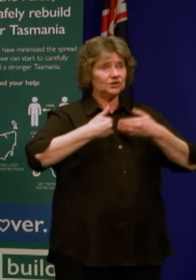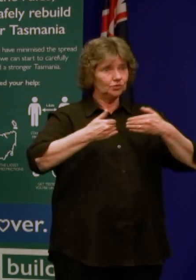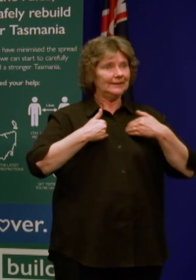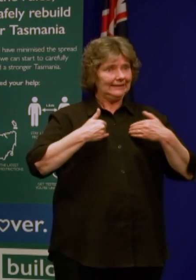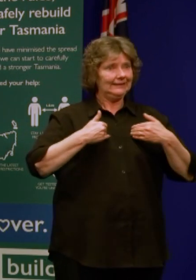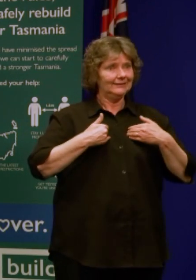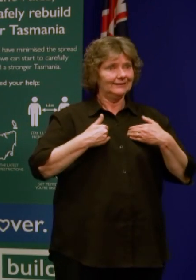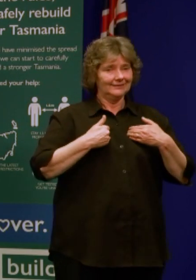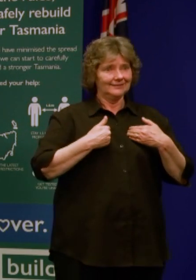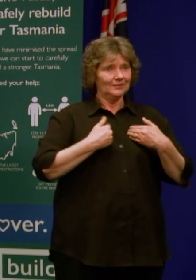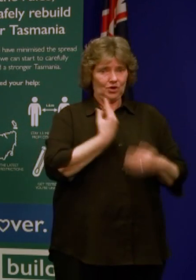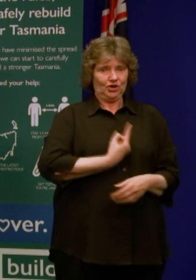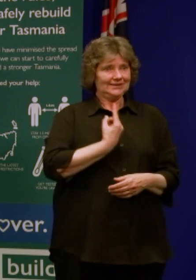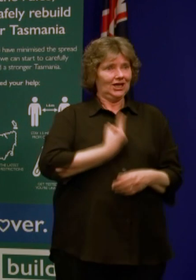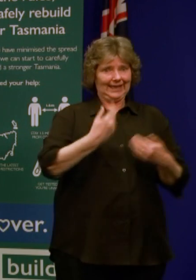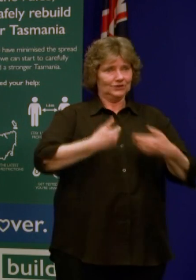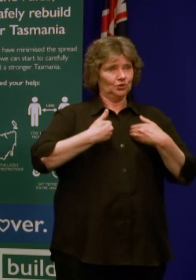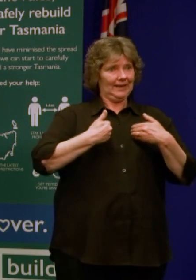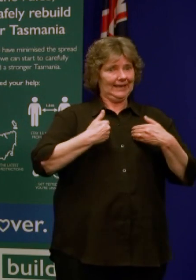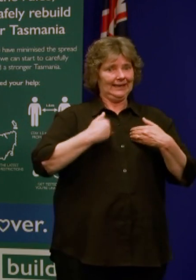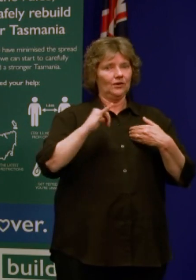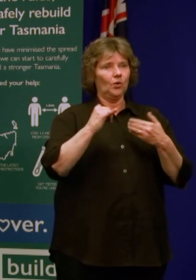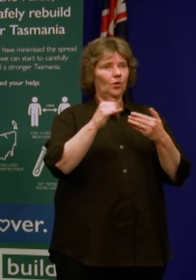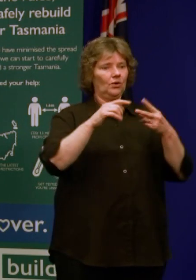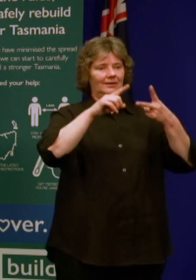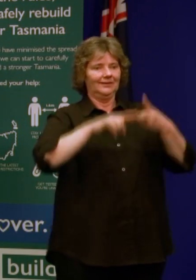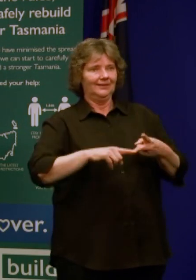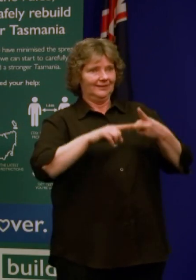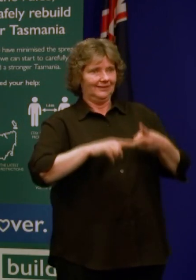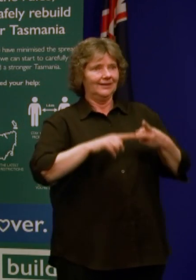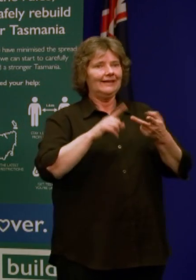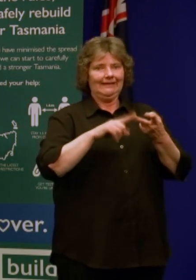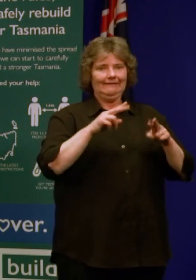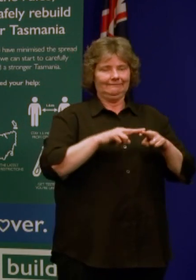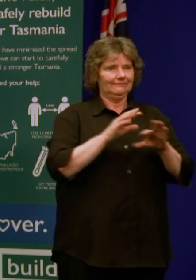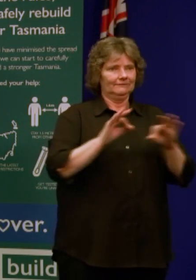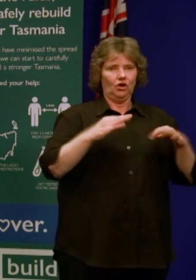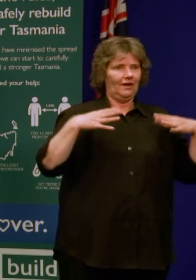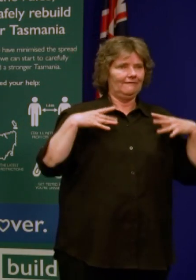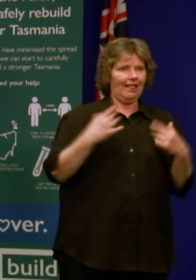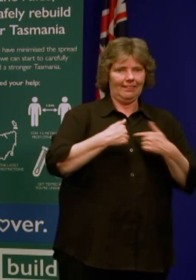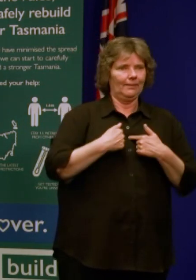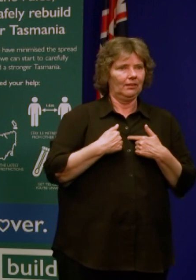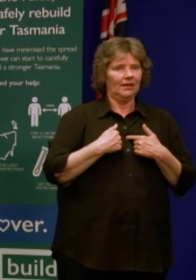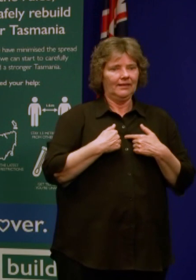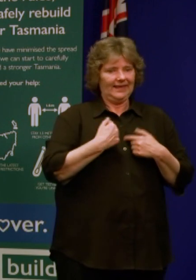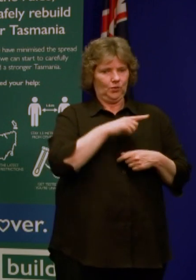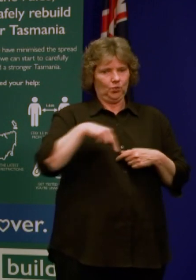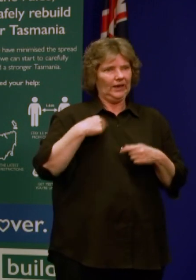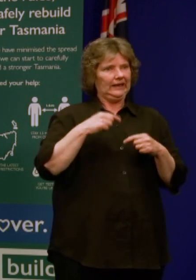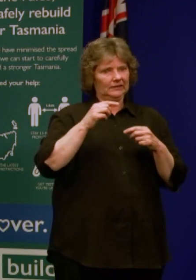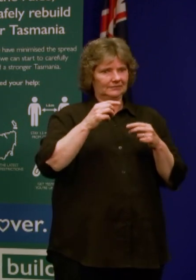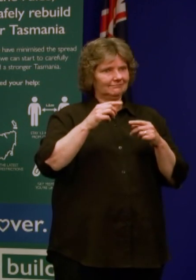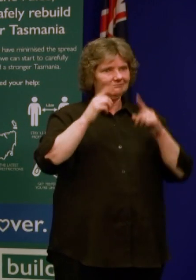the Deputy Commissioner who acts in my place if I'm not available, and we again assess it. The business needs to provide